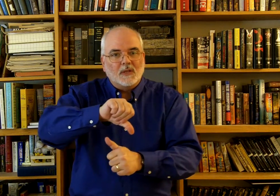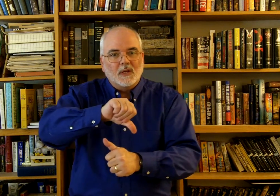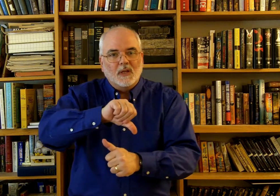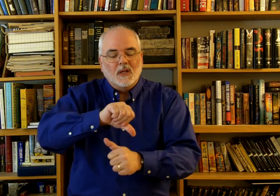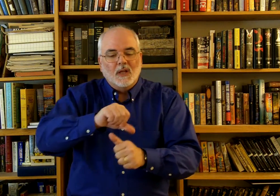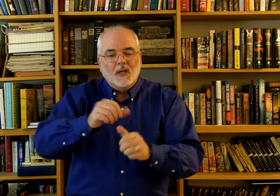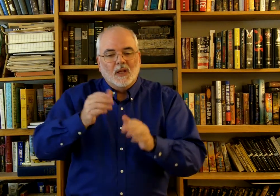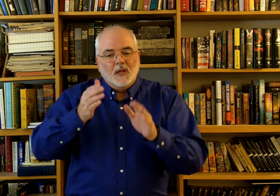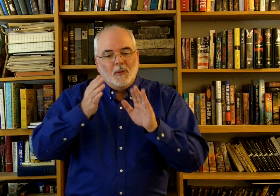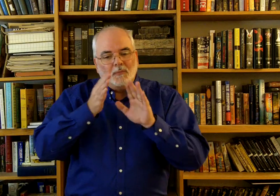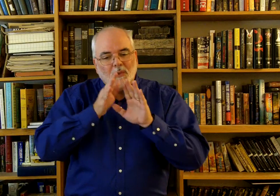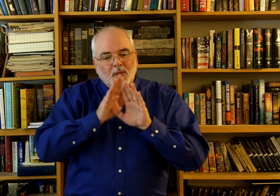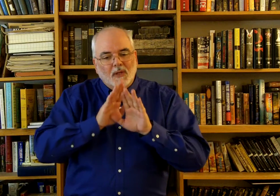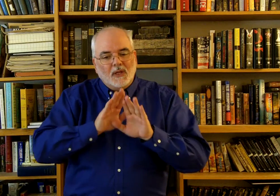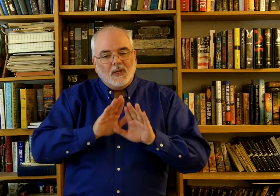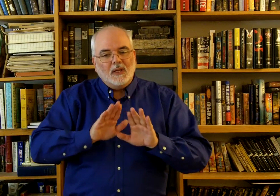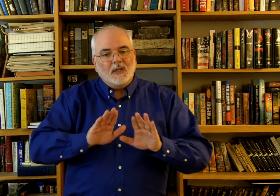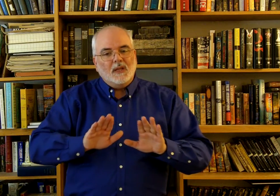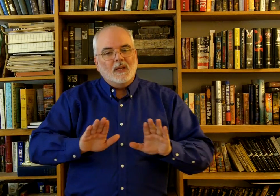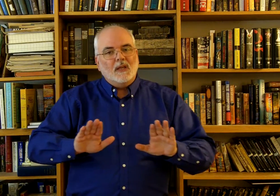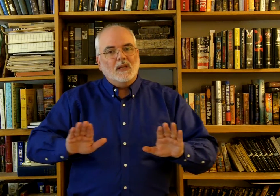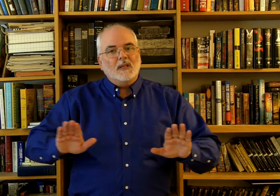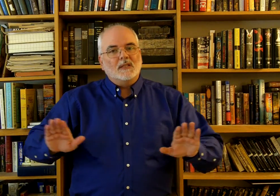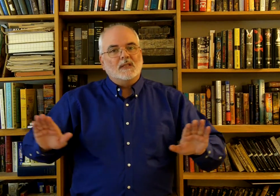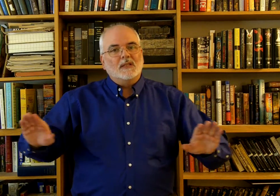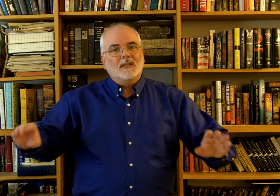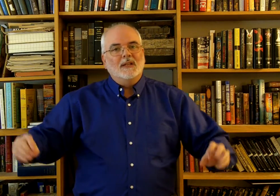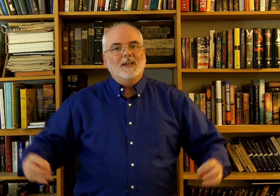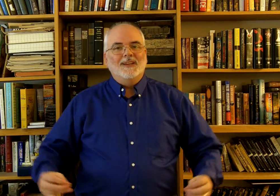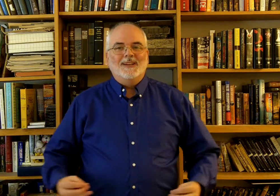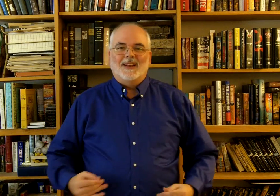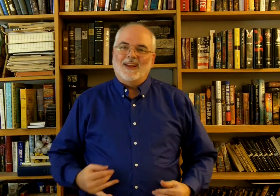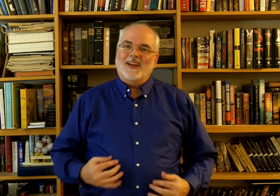peace, delight,